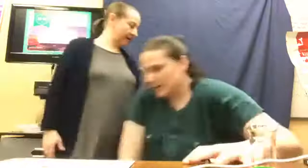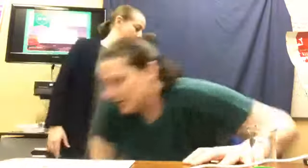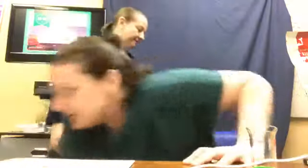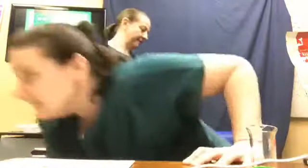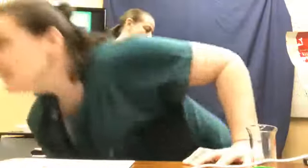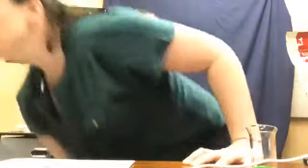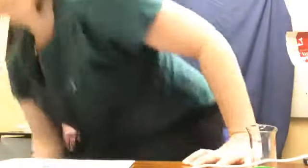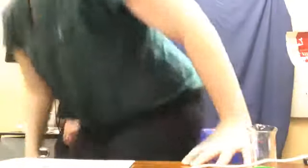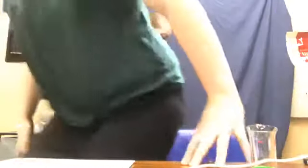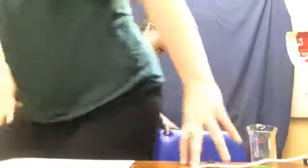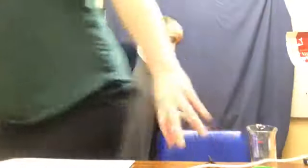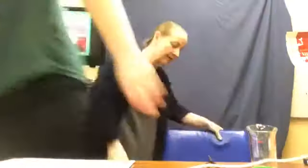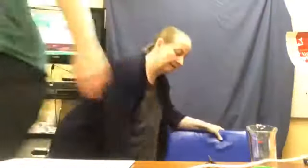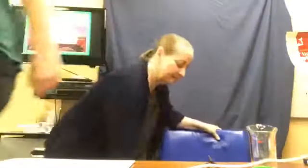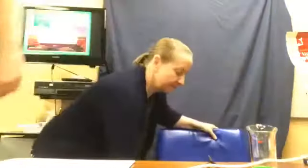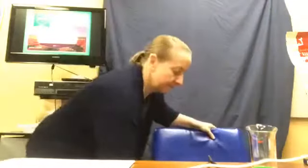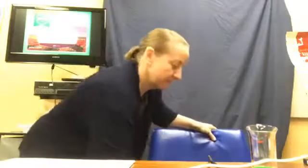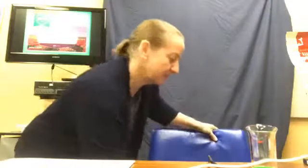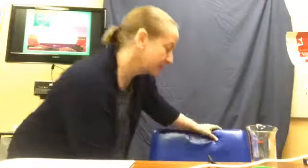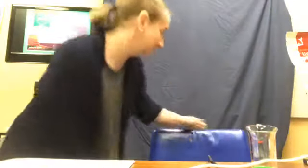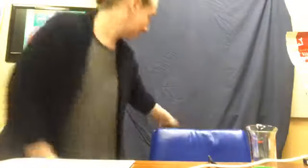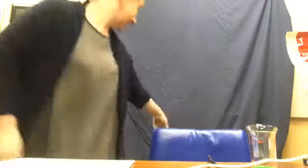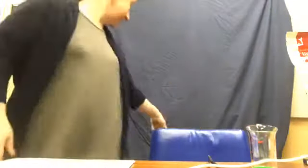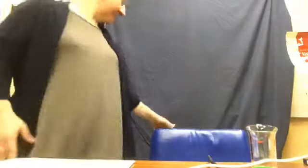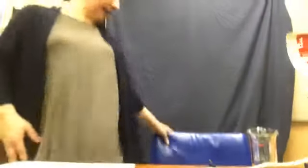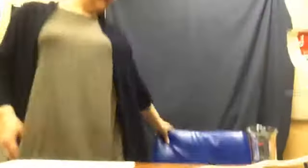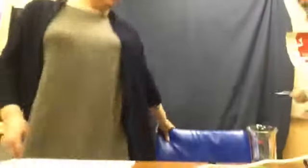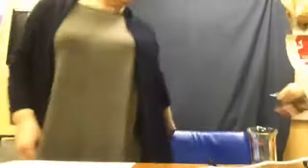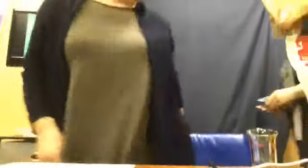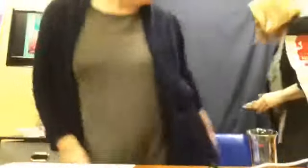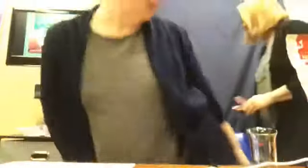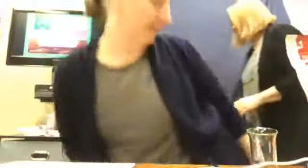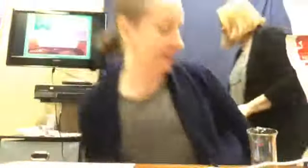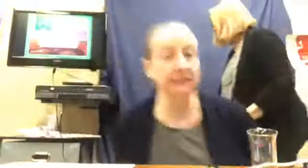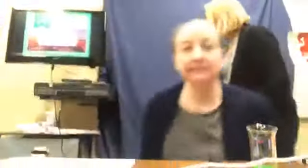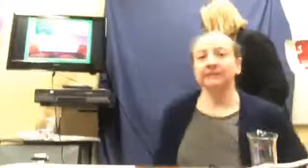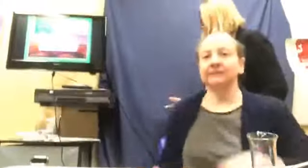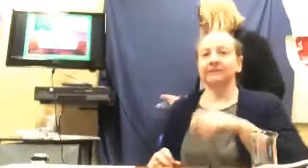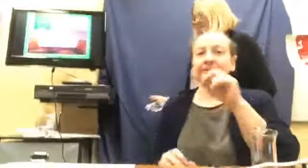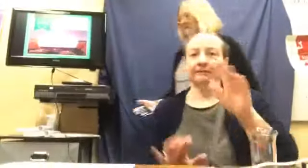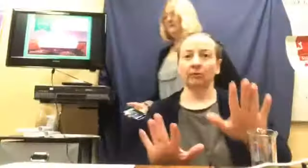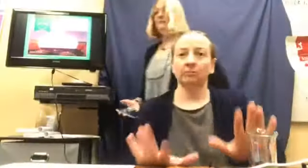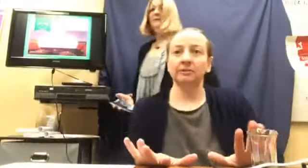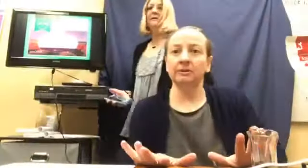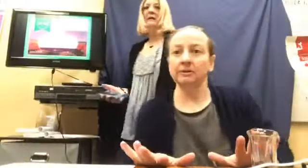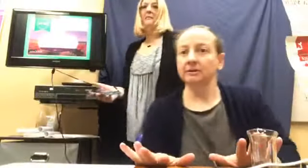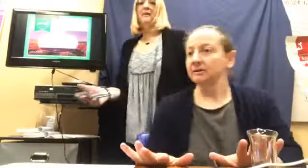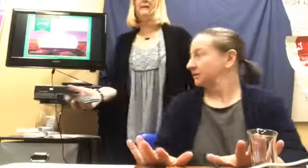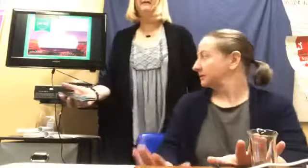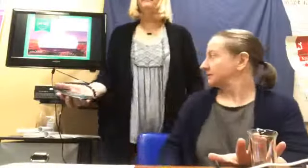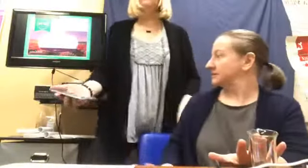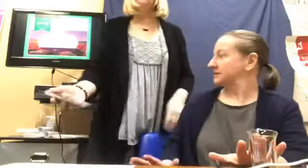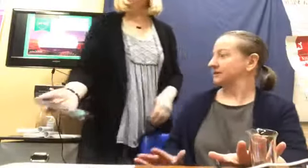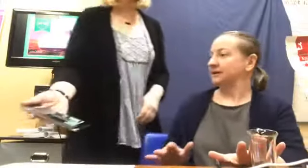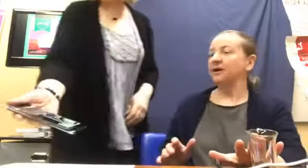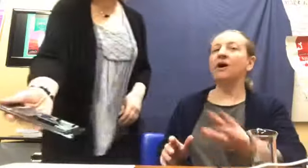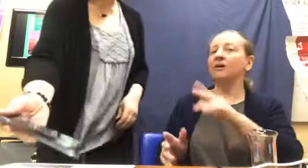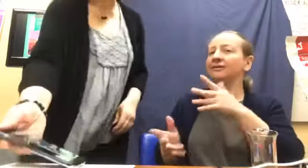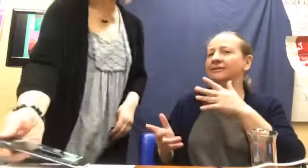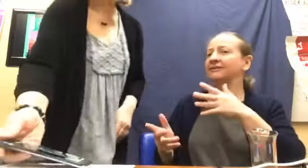Perfect. Here. I'll come forward. You want to stand behind? Maybe that's better. Okay. Whoops. I might need to kneel. Oh, oh,